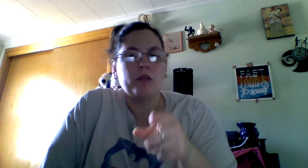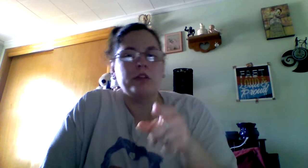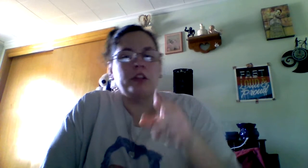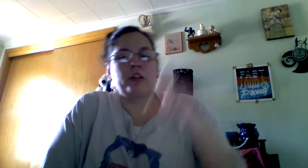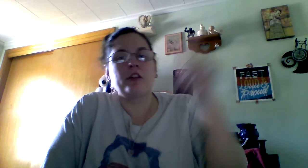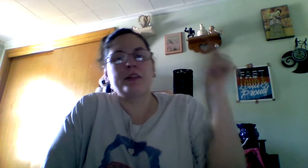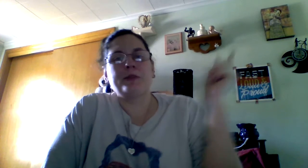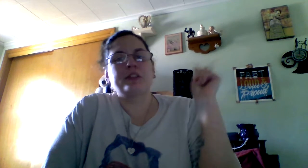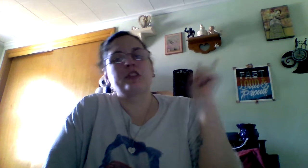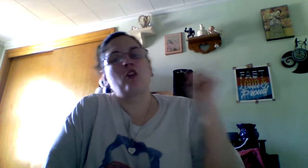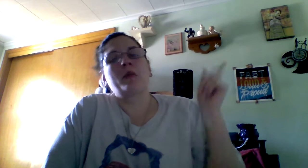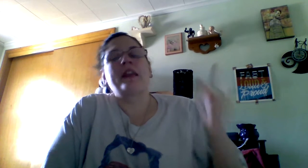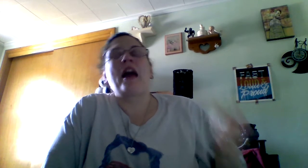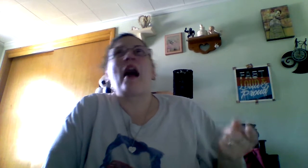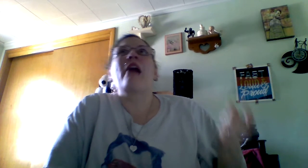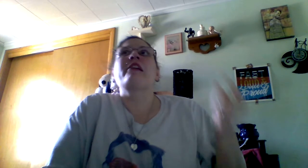you know, this person told me that and,